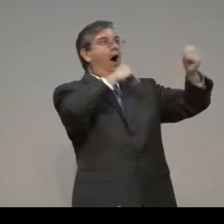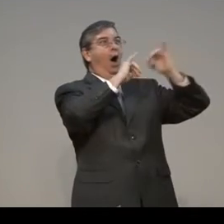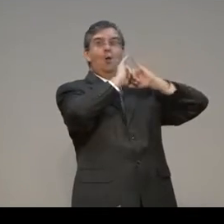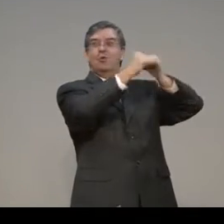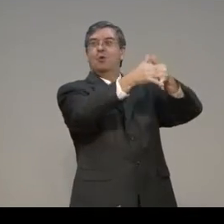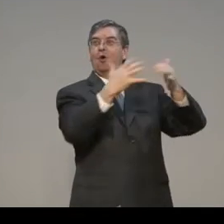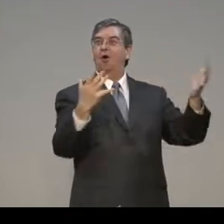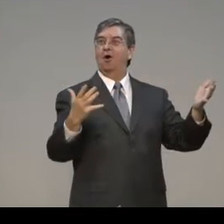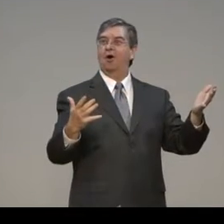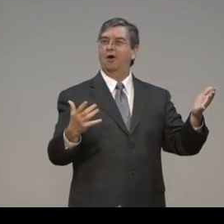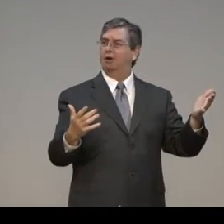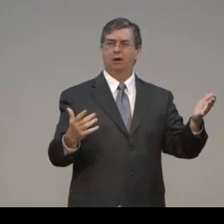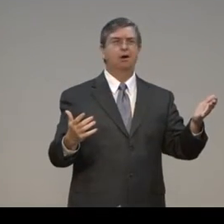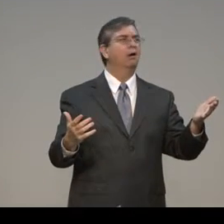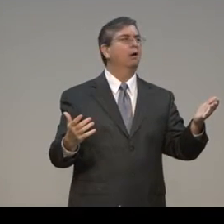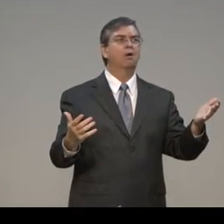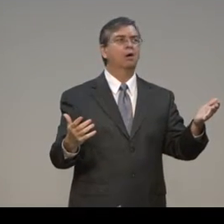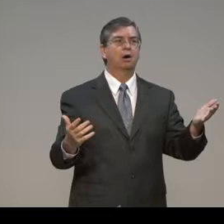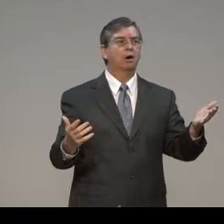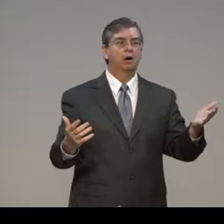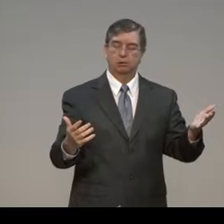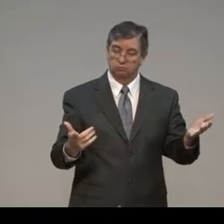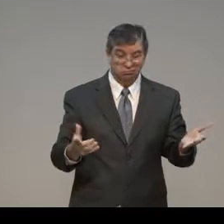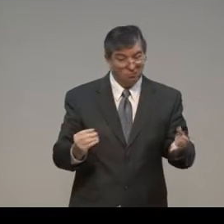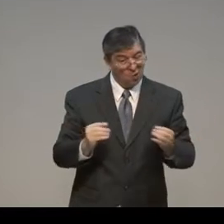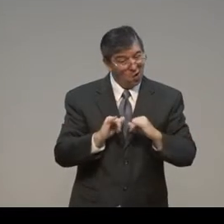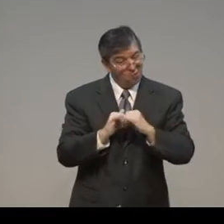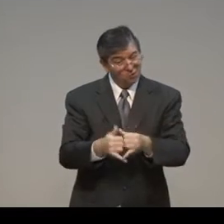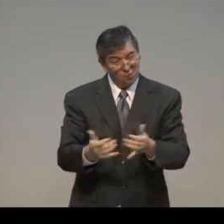you think God's going to abundantly reward them? It's not.